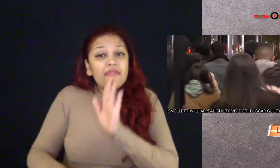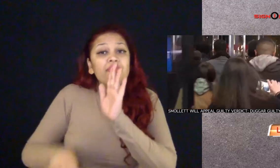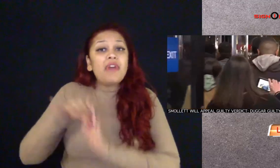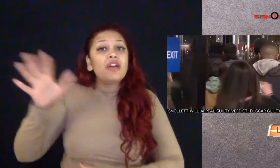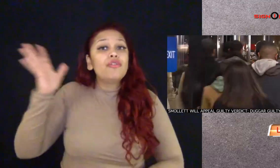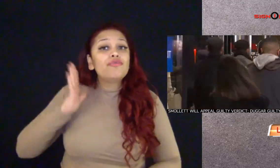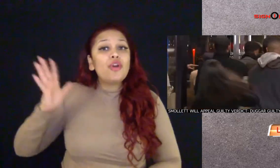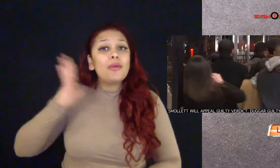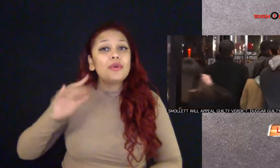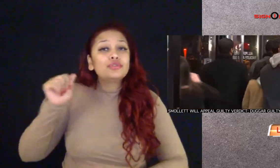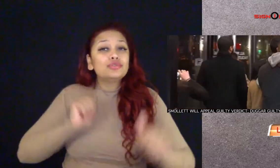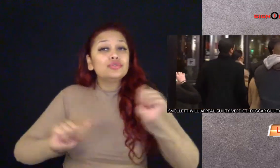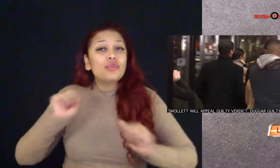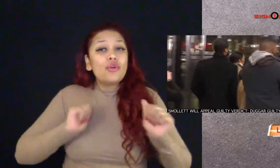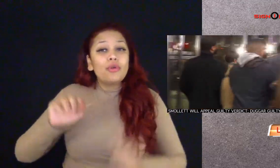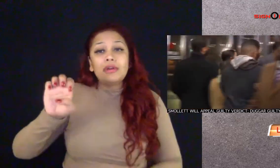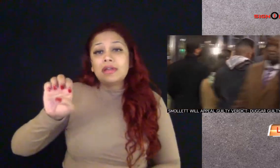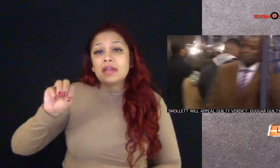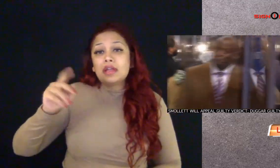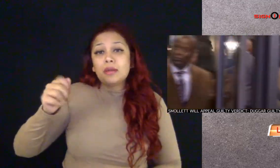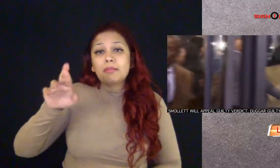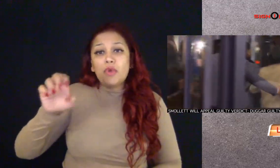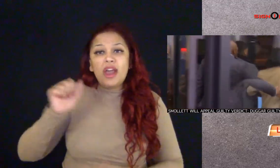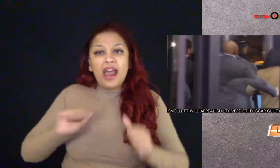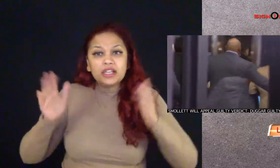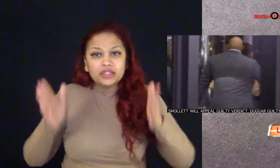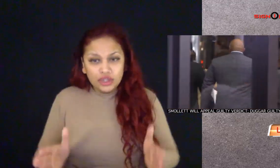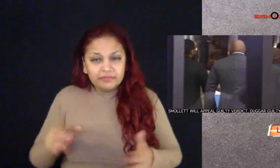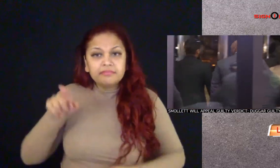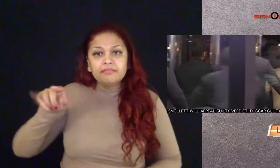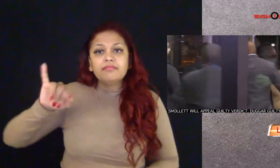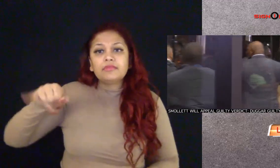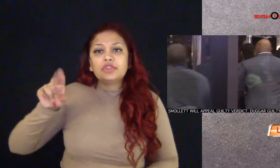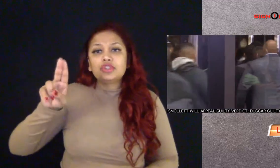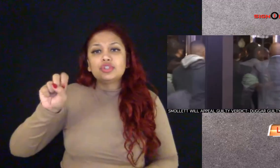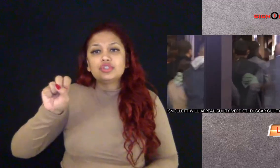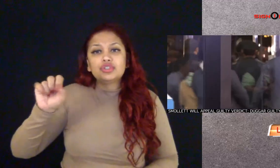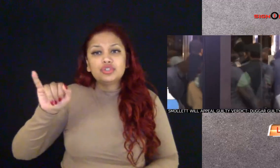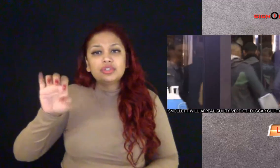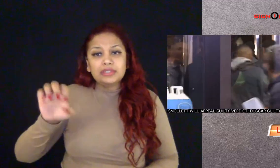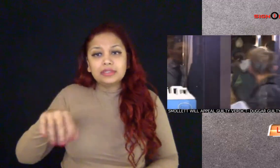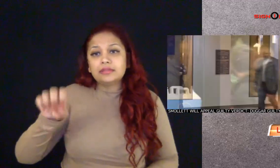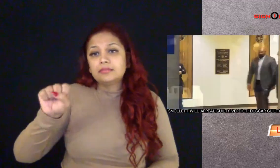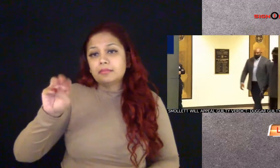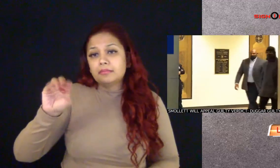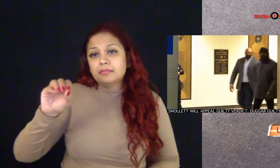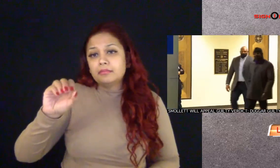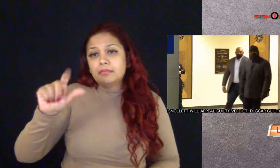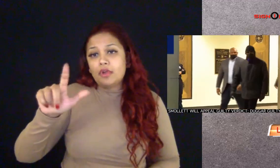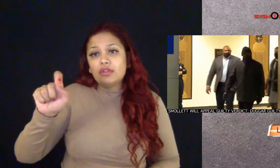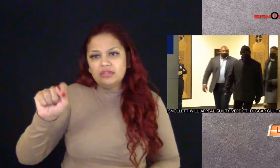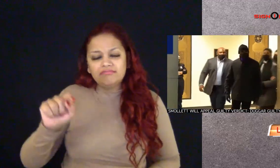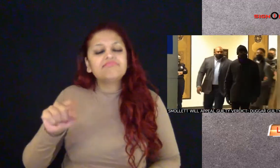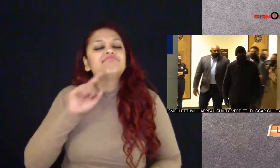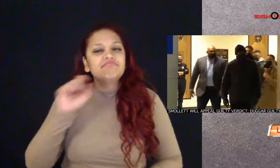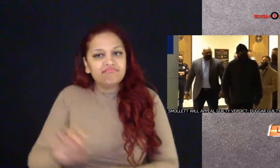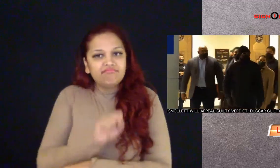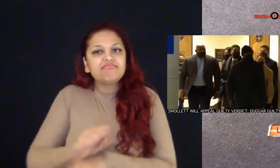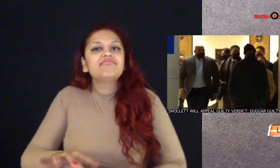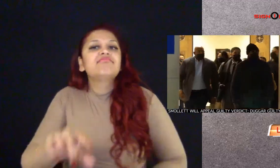Late last night a Chicago jury deliberated for nine hours and found former Empire actor Jussie Smollett